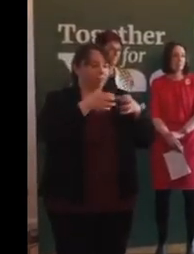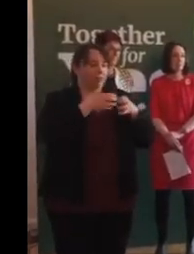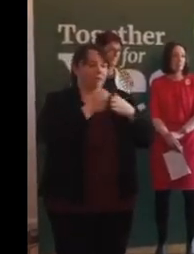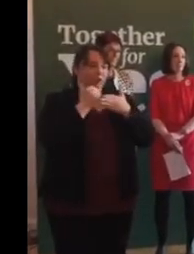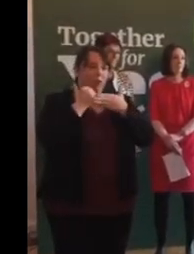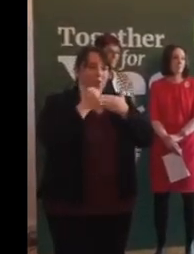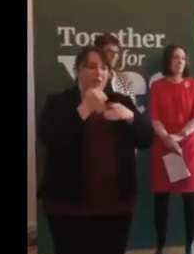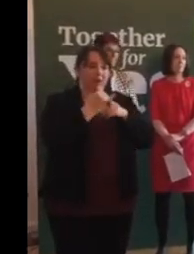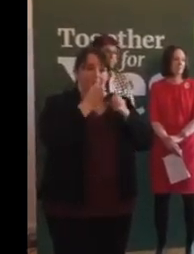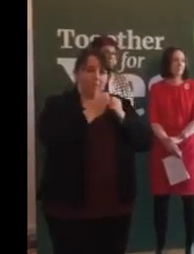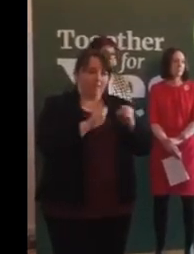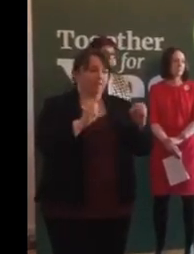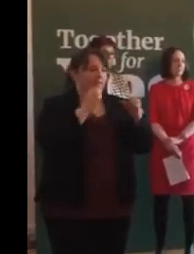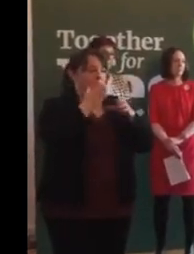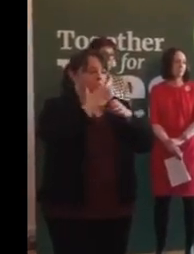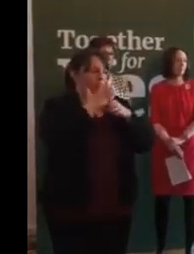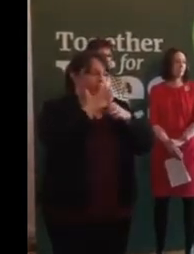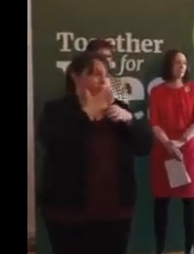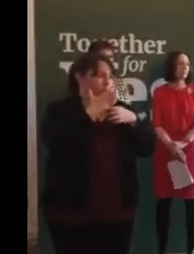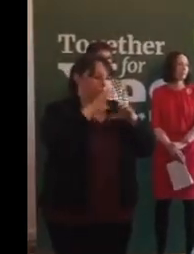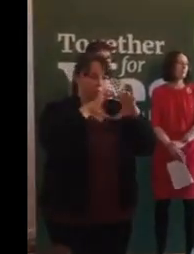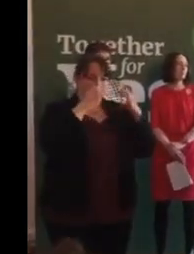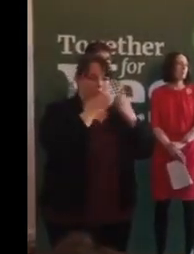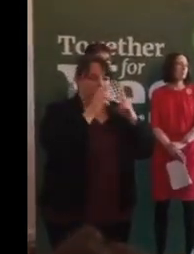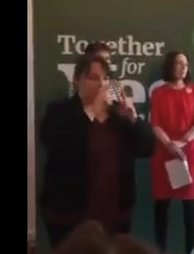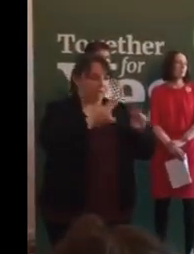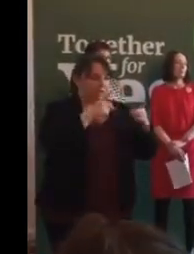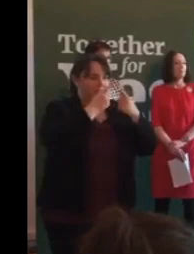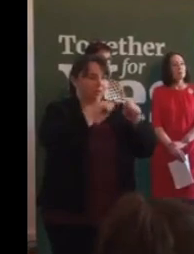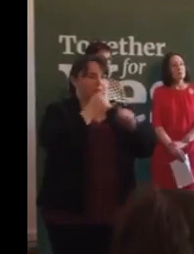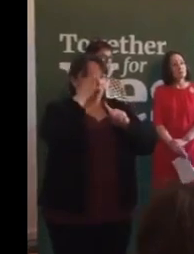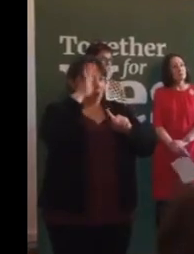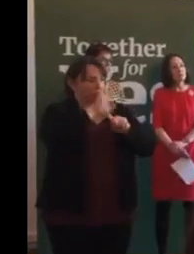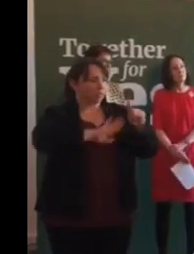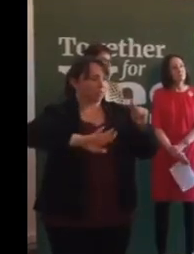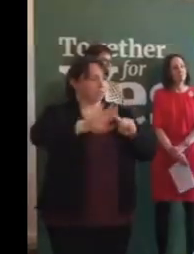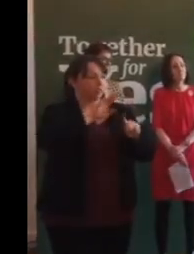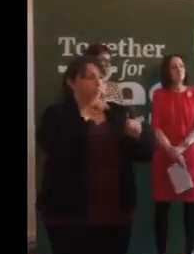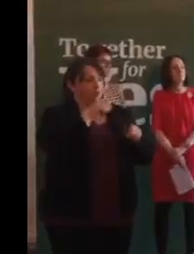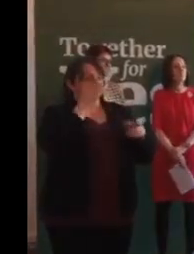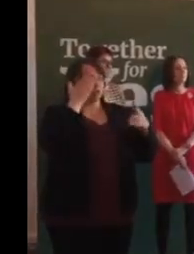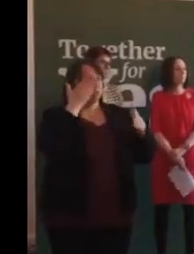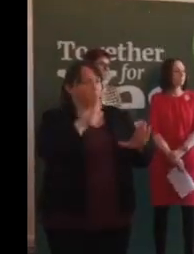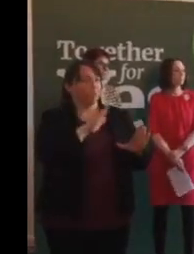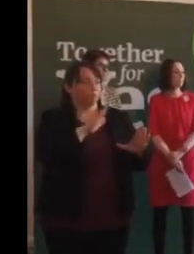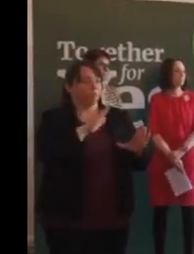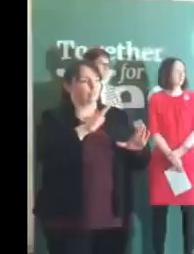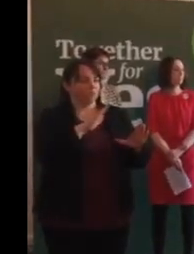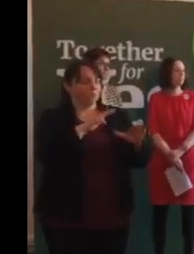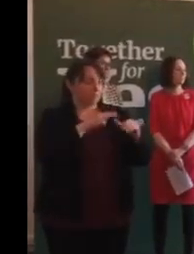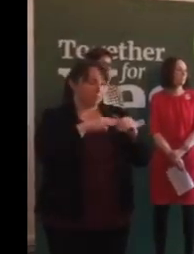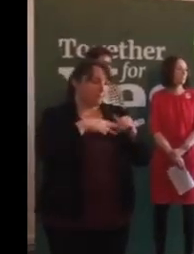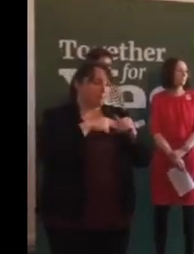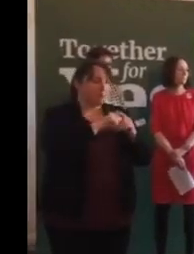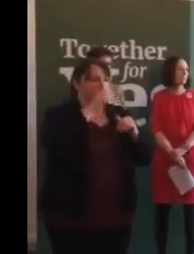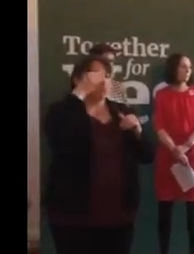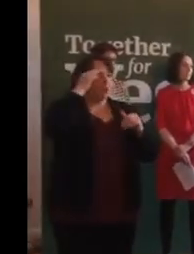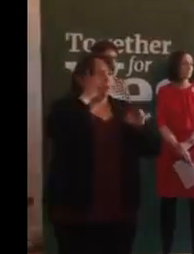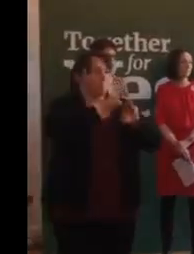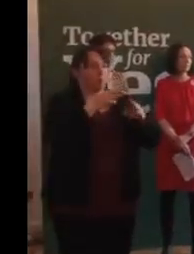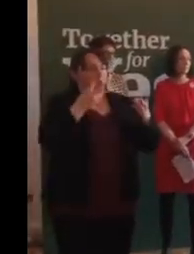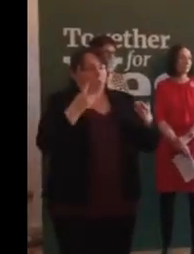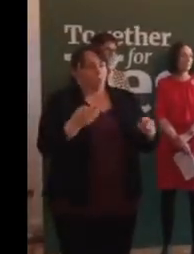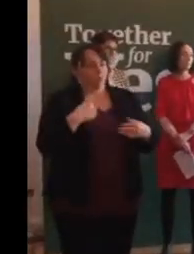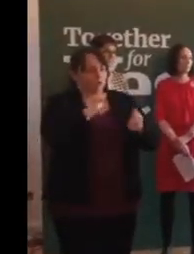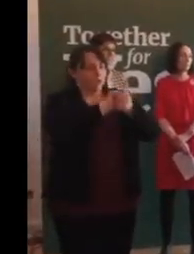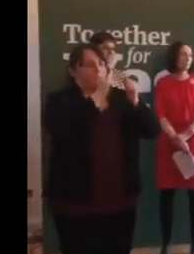community, village and town in Ireland. And this is indicative of the fact that the overwhelming majority of Irish people want to